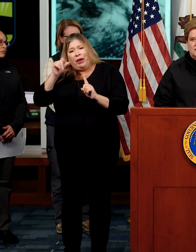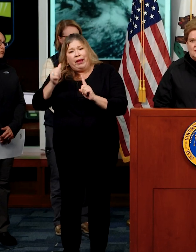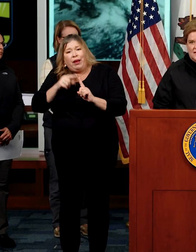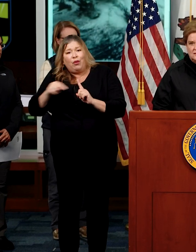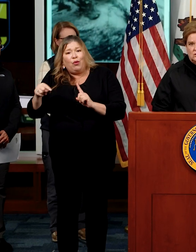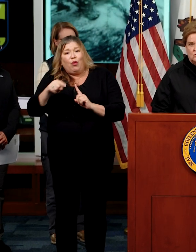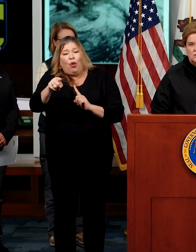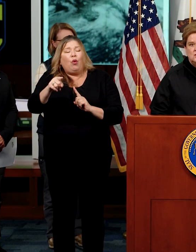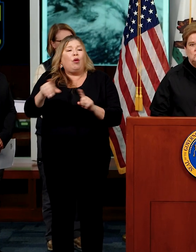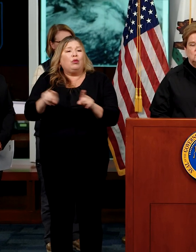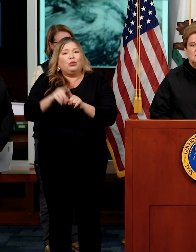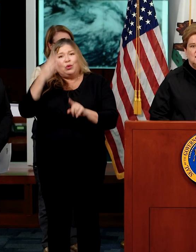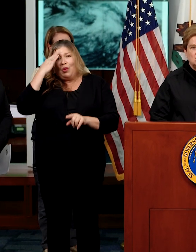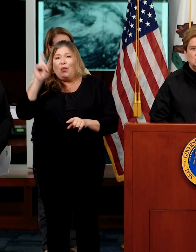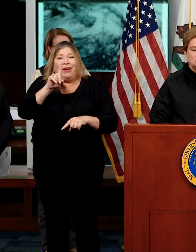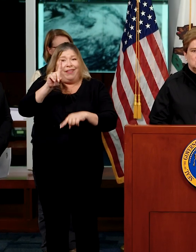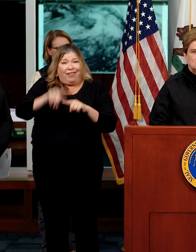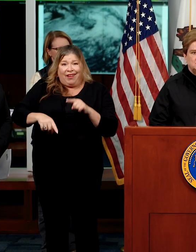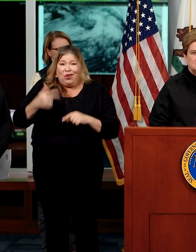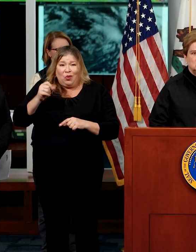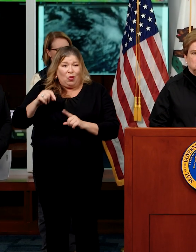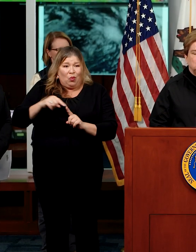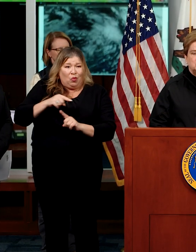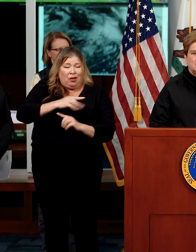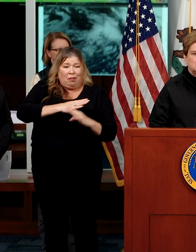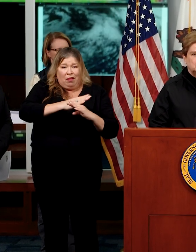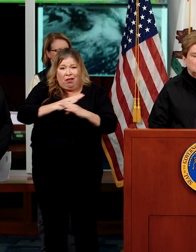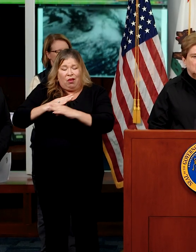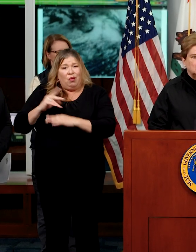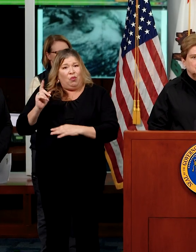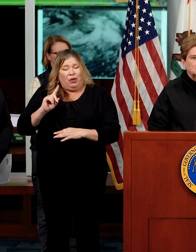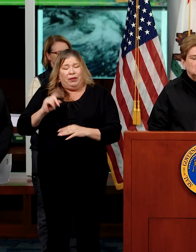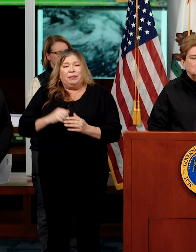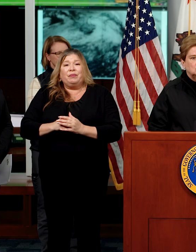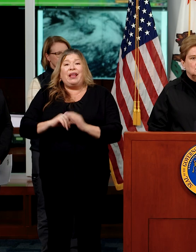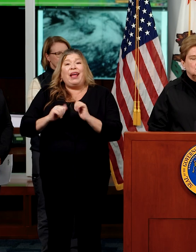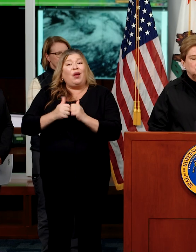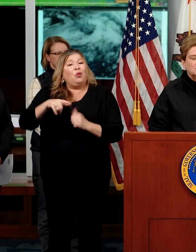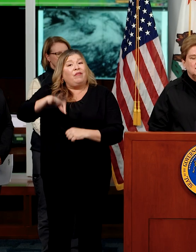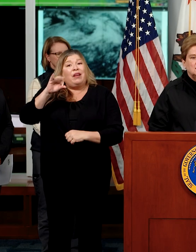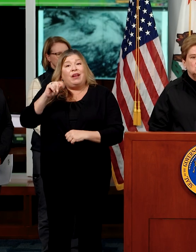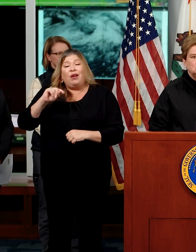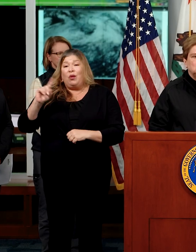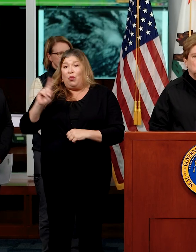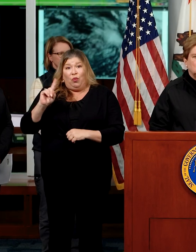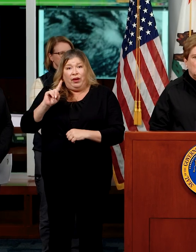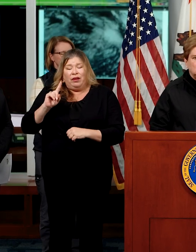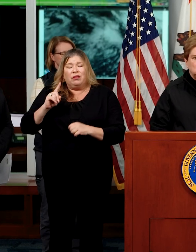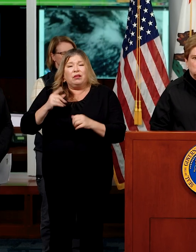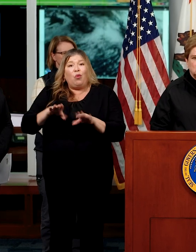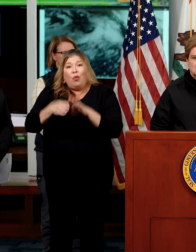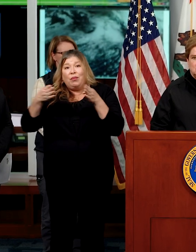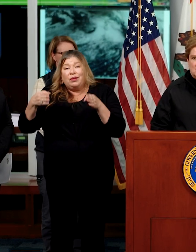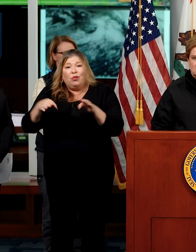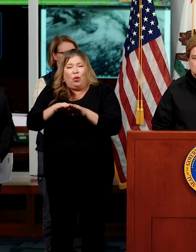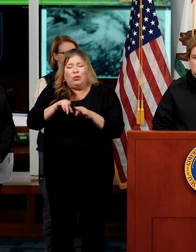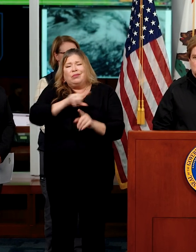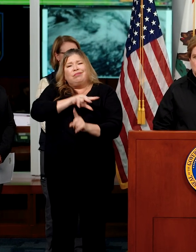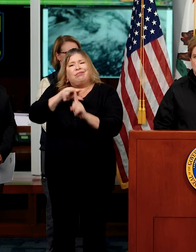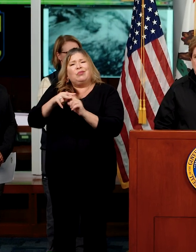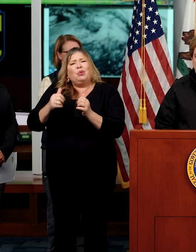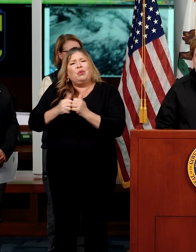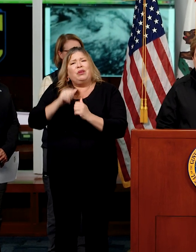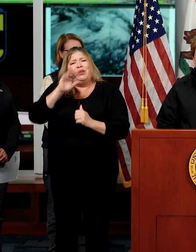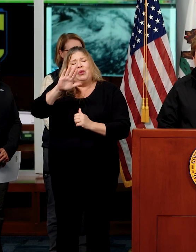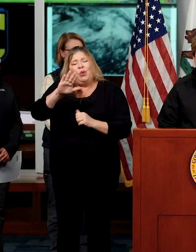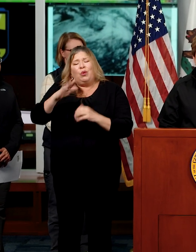where they can't go. You can get those updates by plugging into your county emergency management